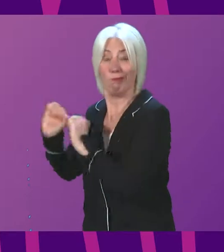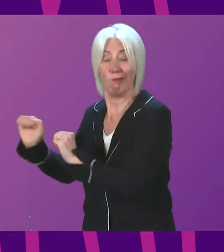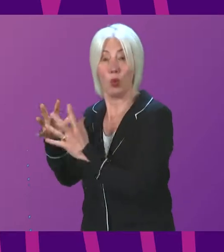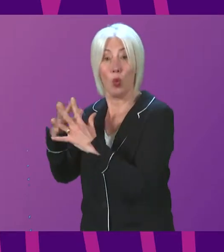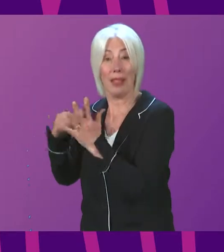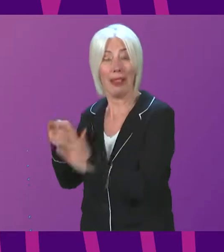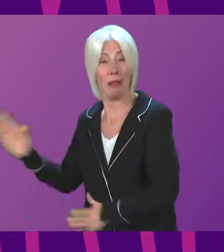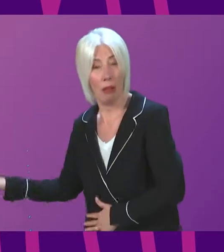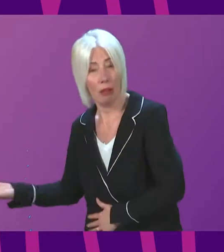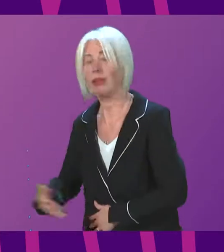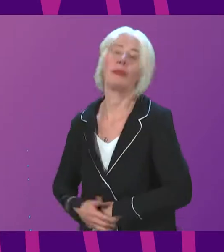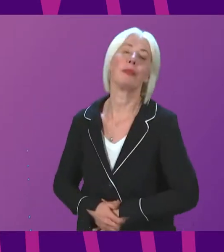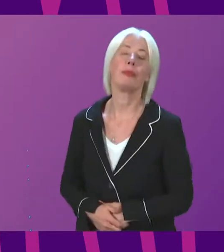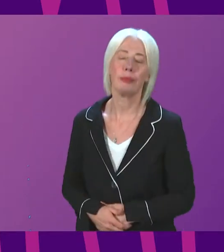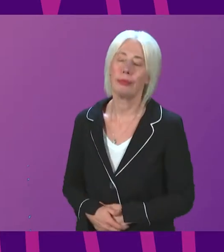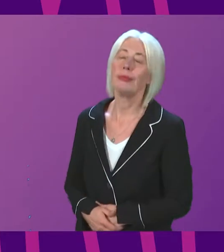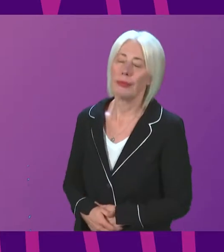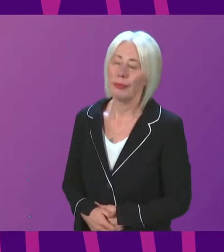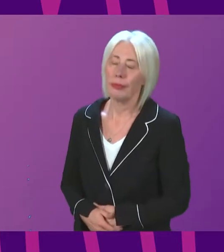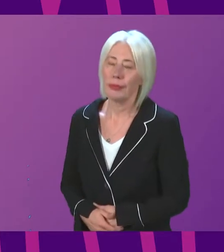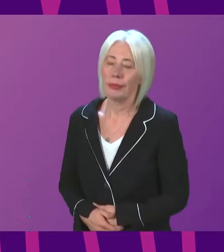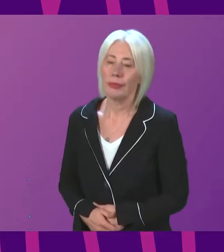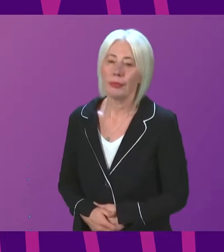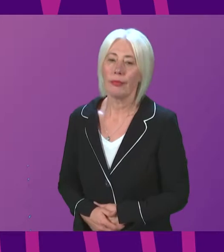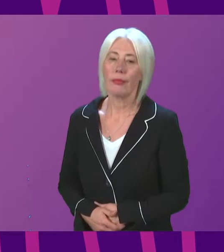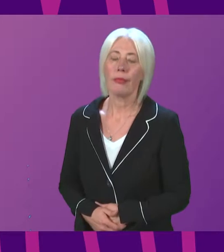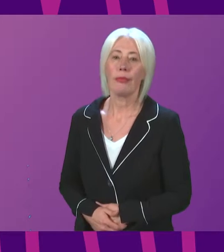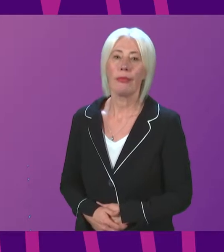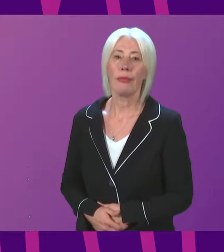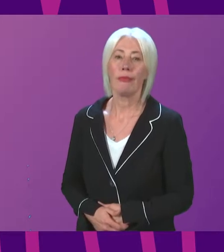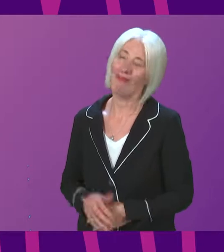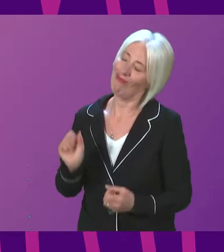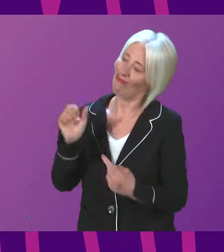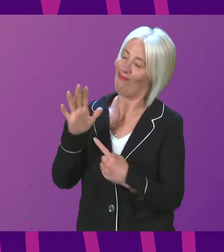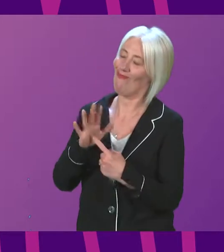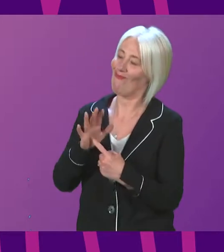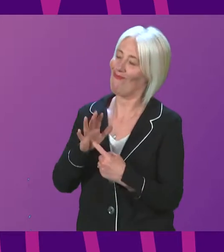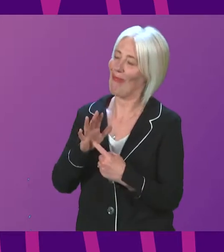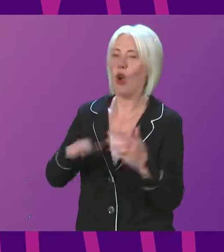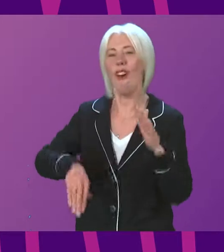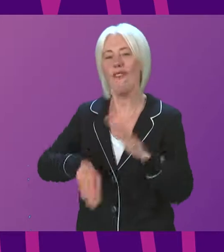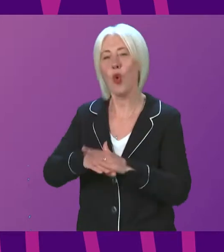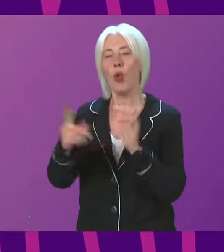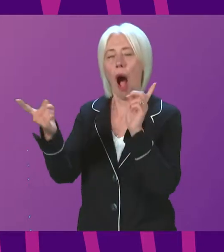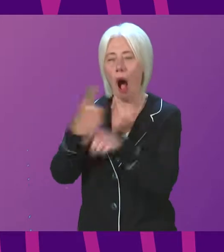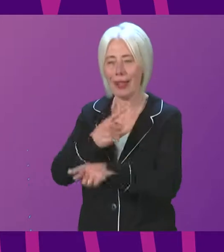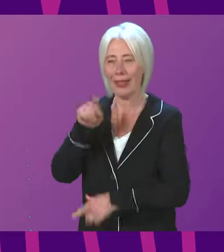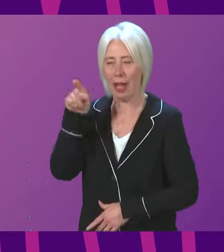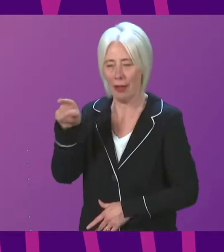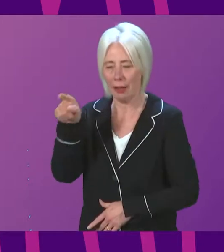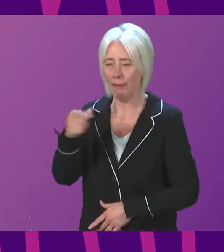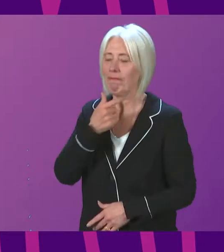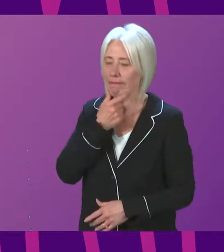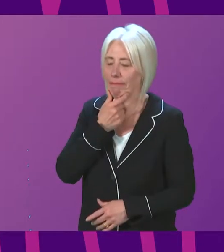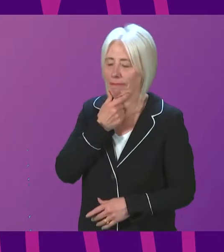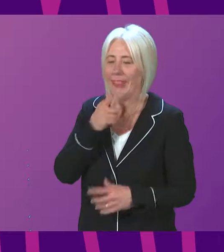I think there is a, essentially, to give a full answer to Mr Macmillan's question,